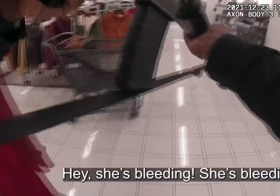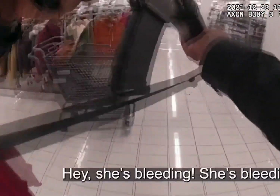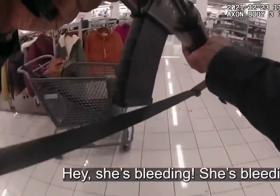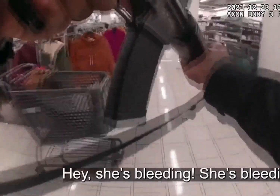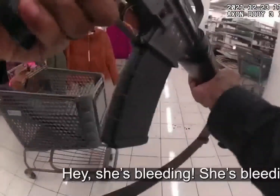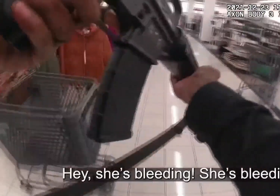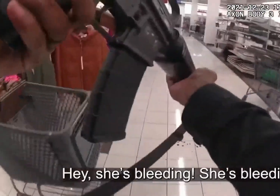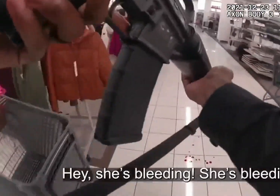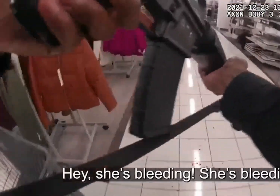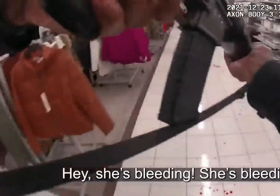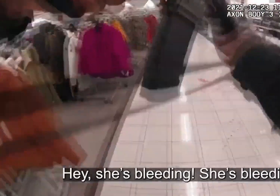The Los Angeles Police Department